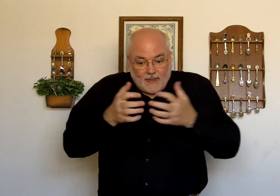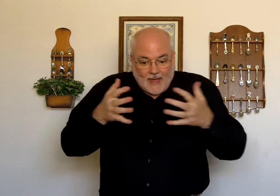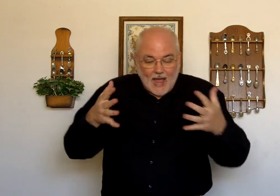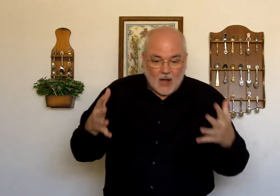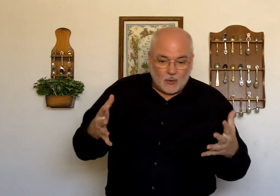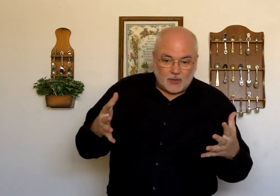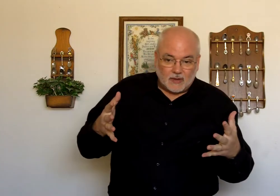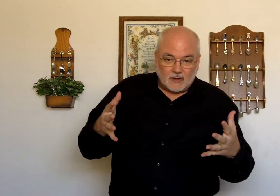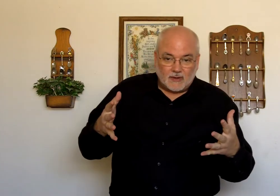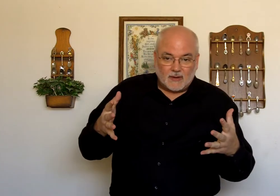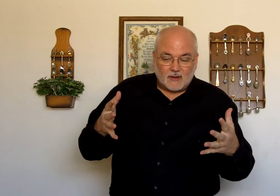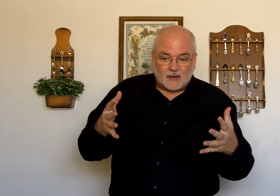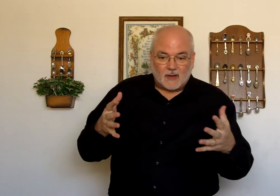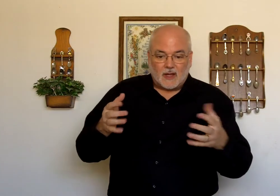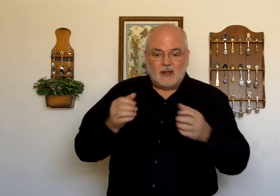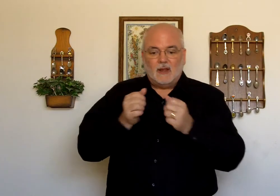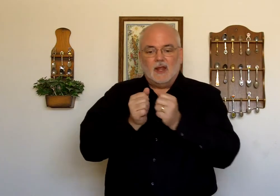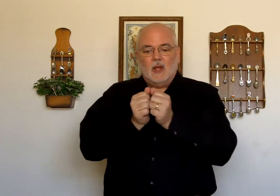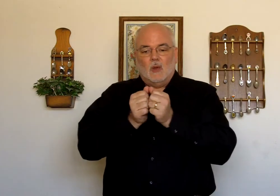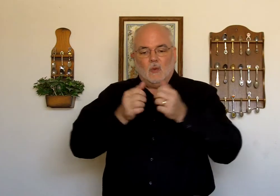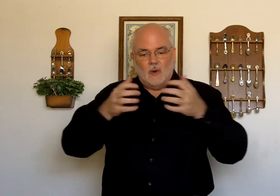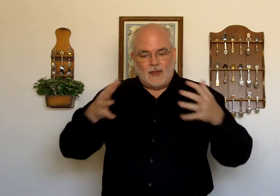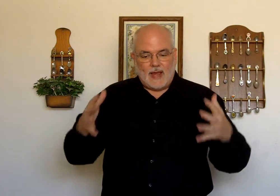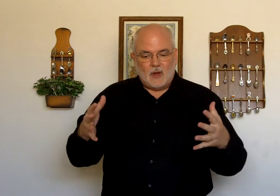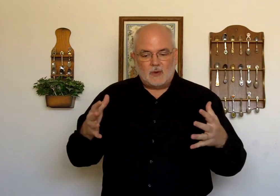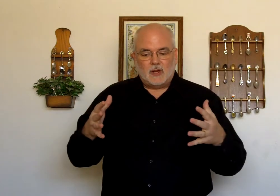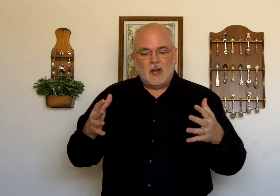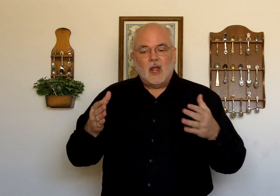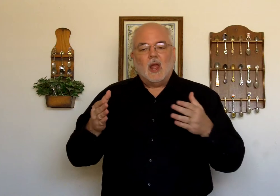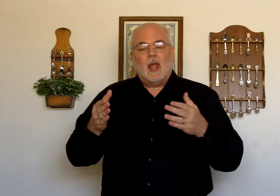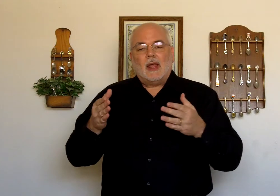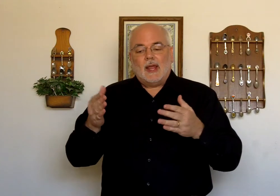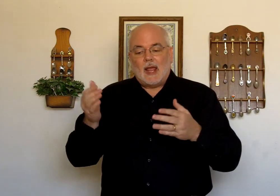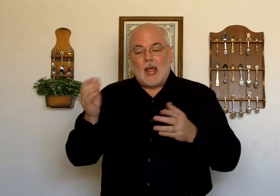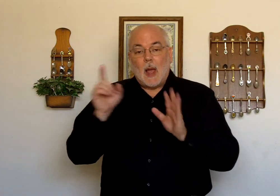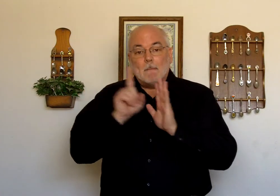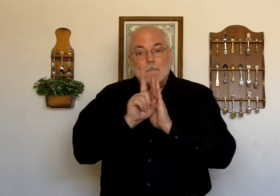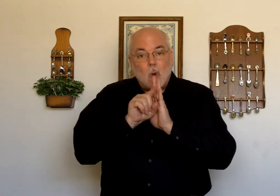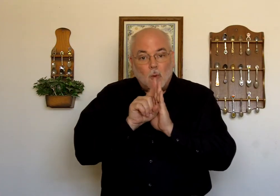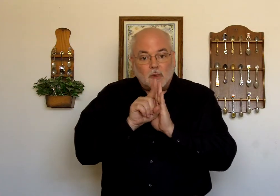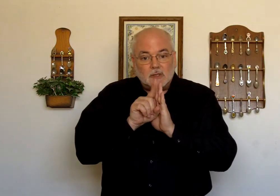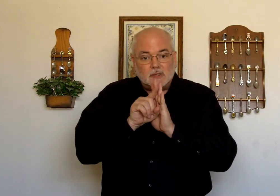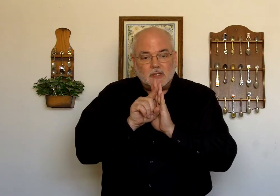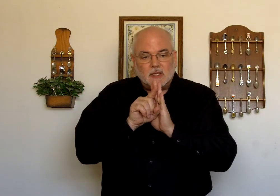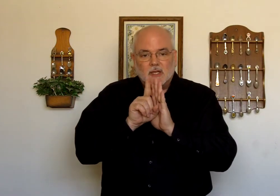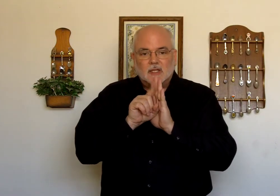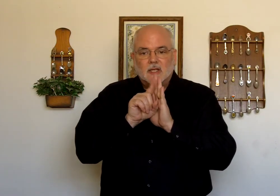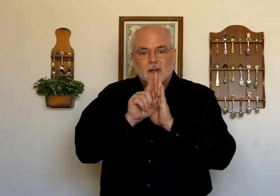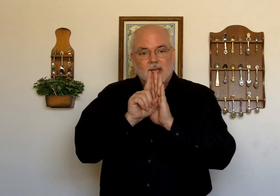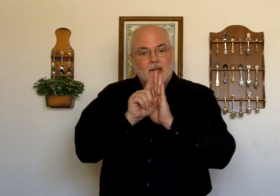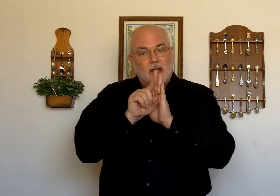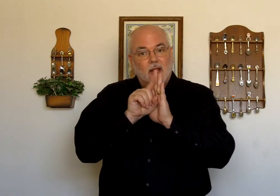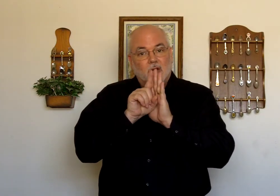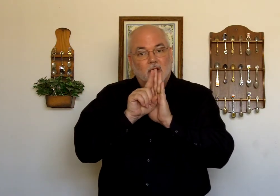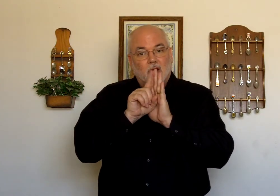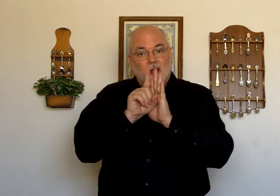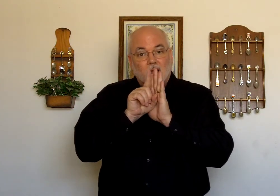Without. Okay. Without. A moment. This is the second hand on a clock.